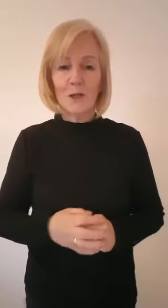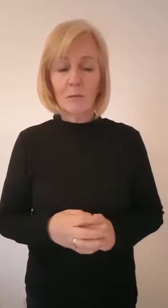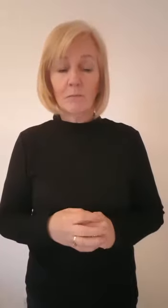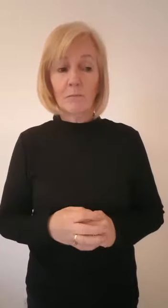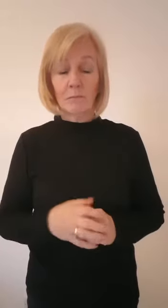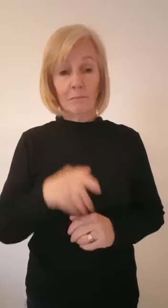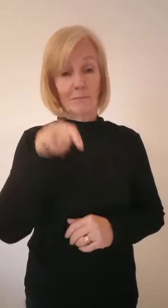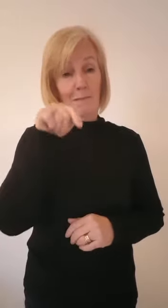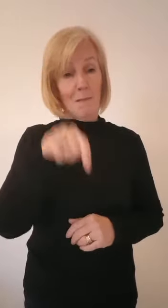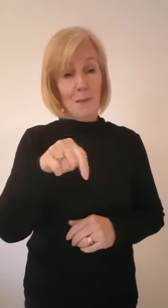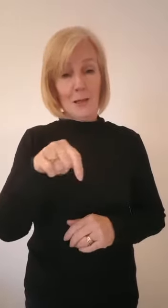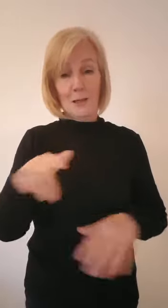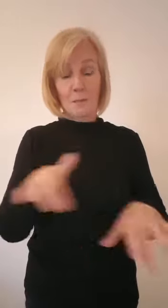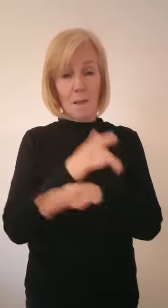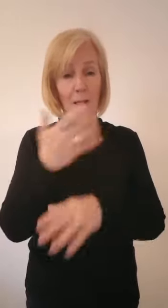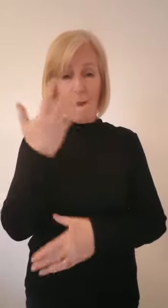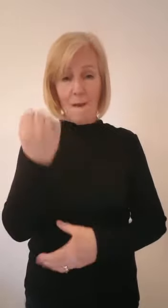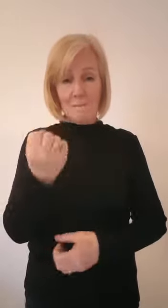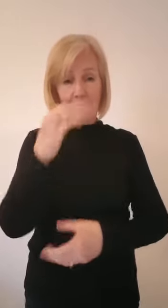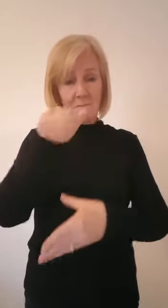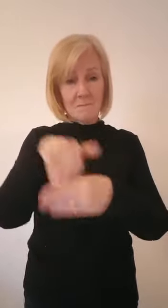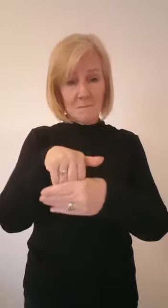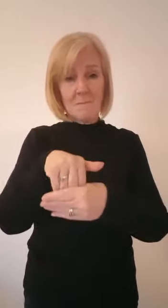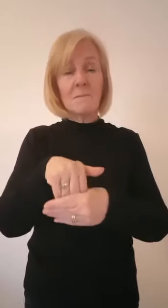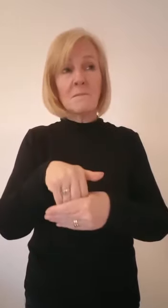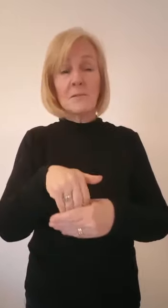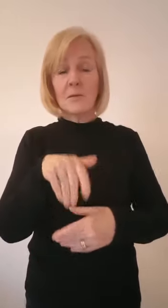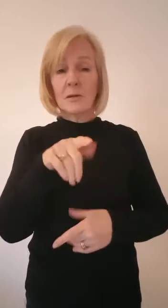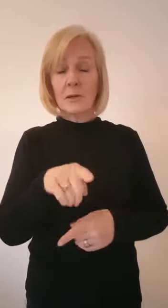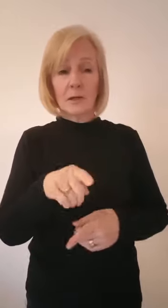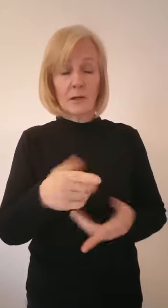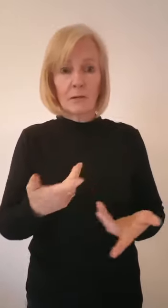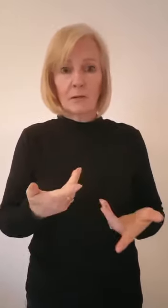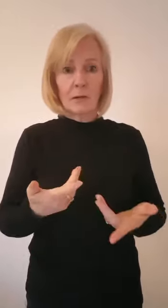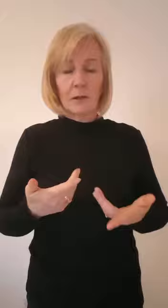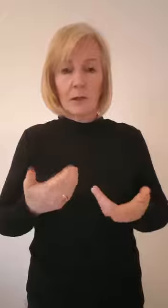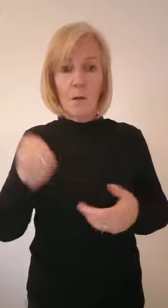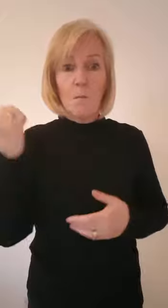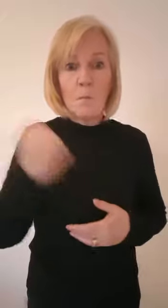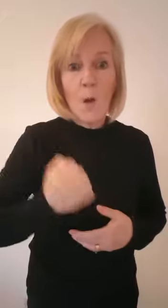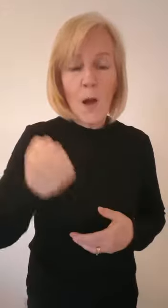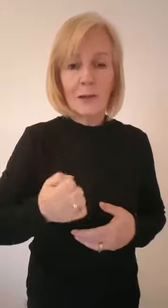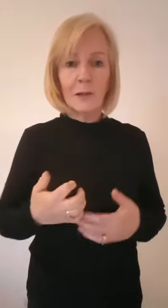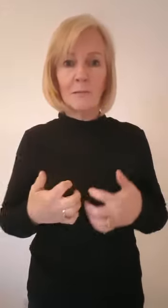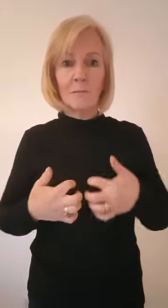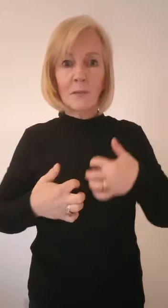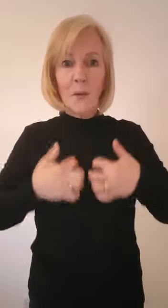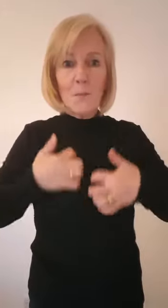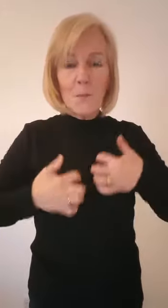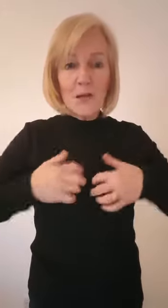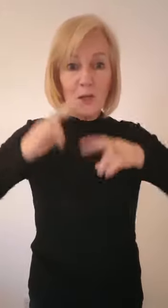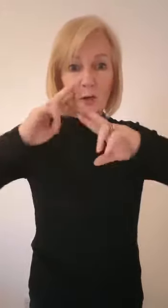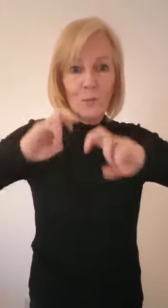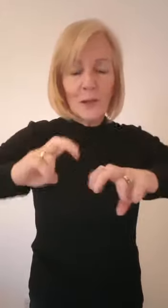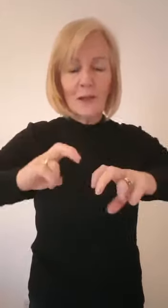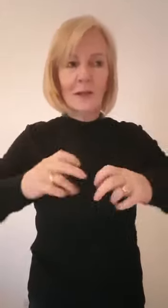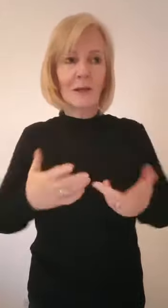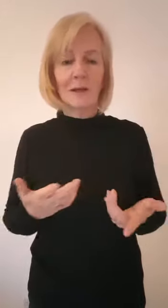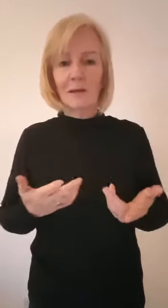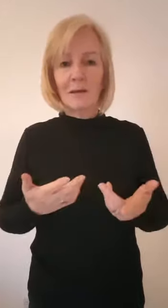and a bit of cheeky humour. All dusted with a sprinkling of romance.